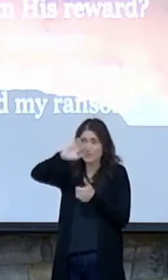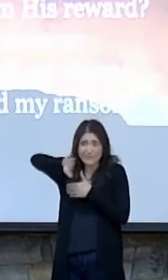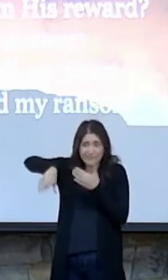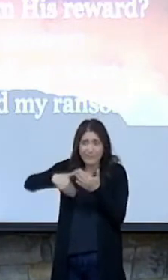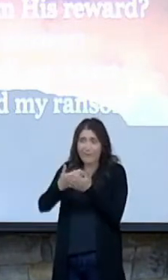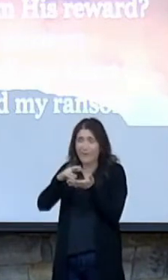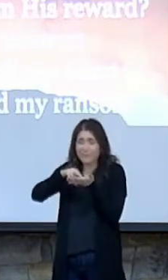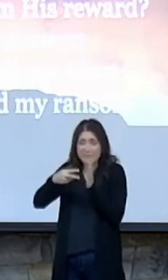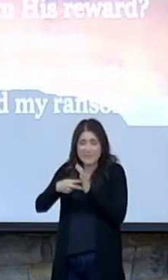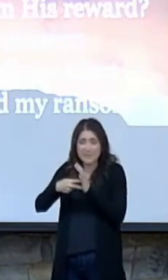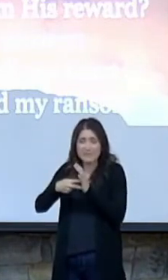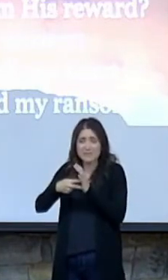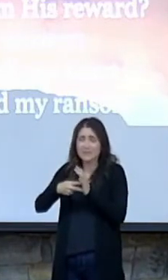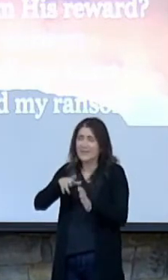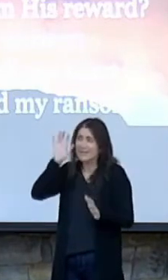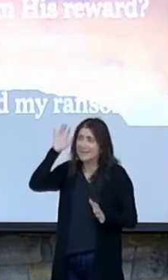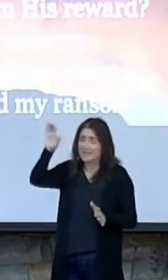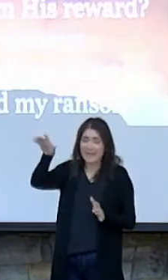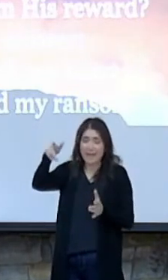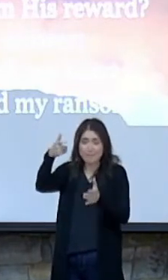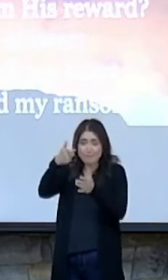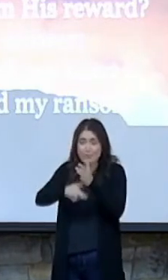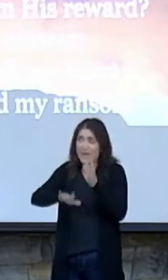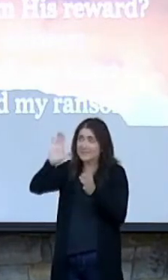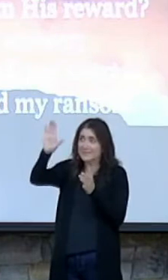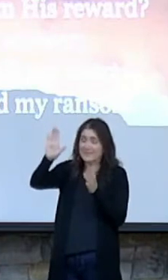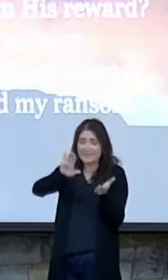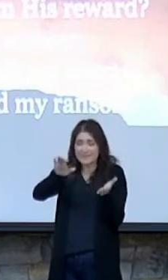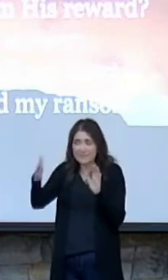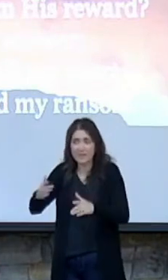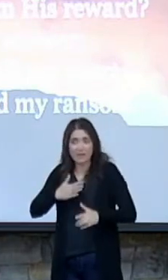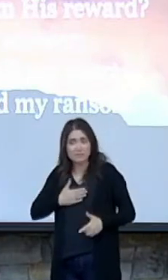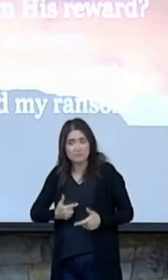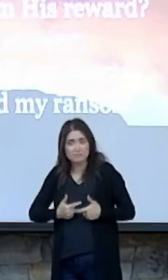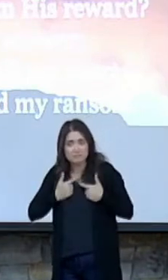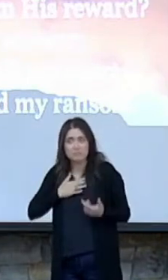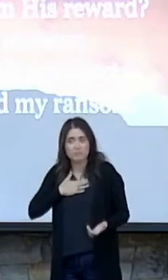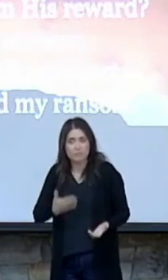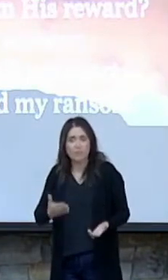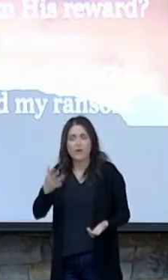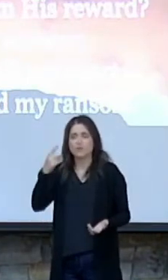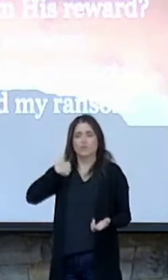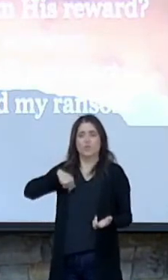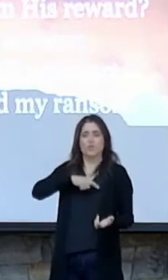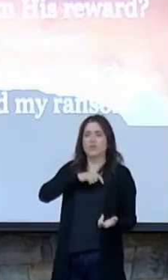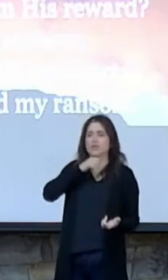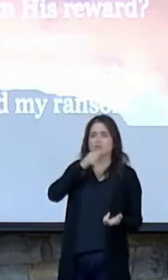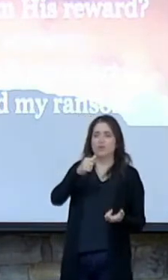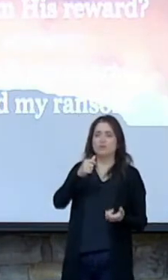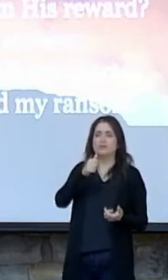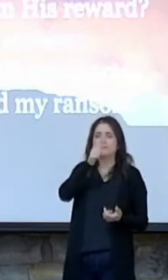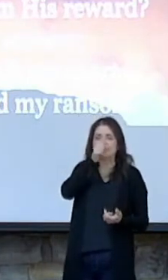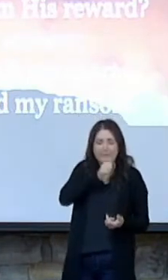It's paying a price so you and I don't have to suffer the consequences of what we deserve.